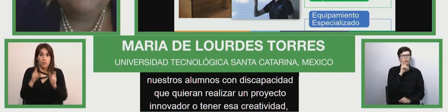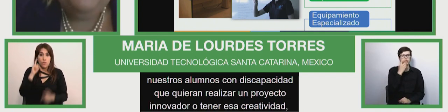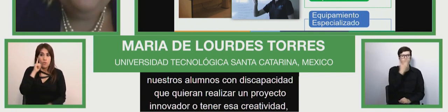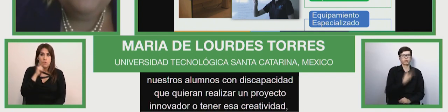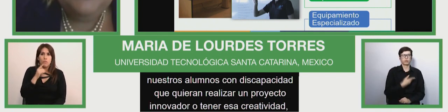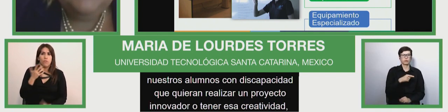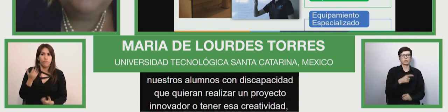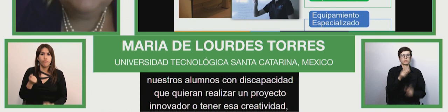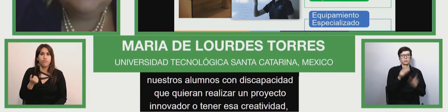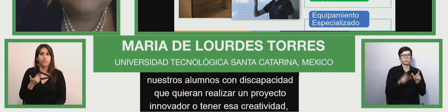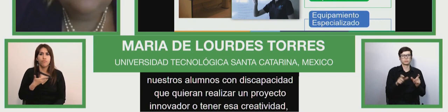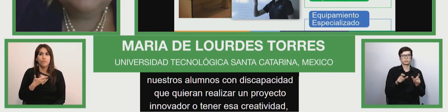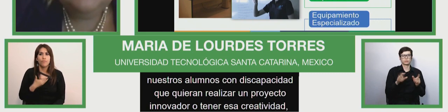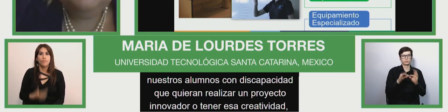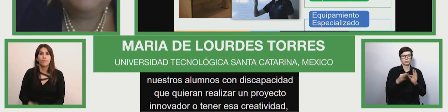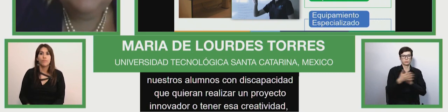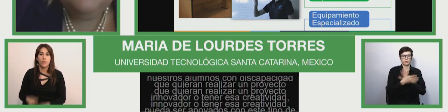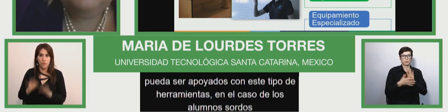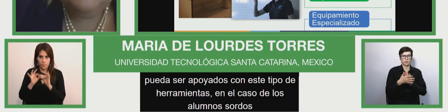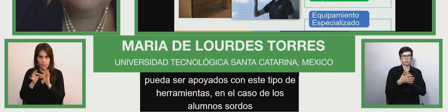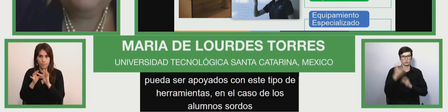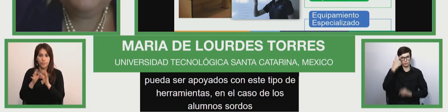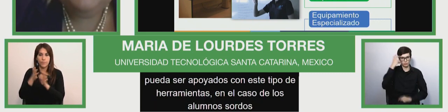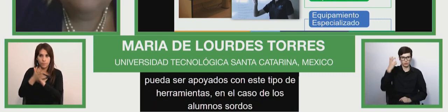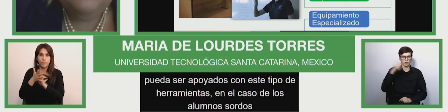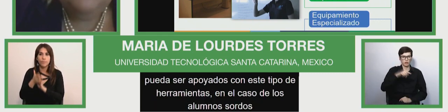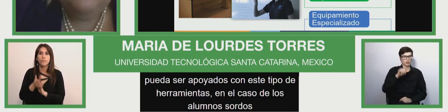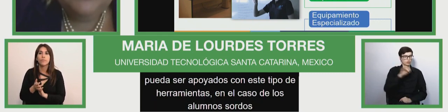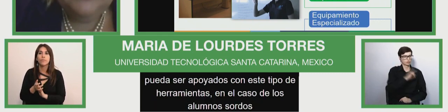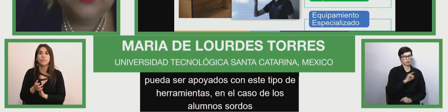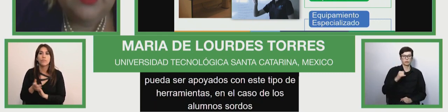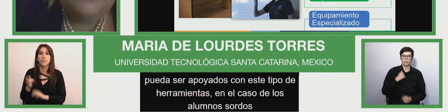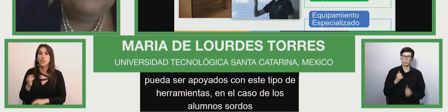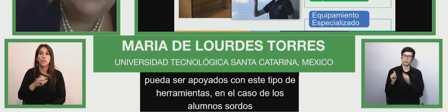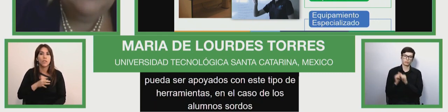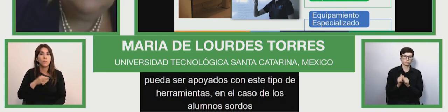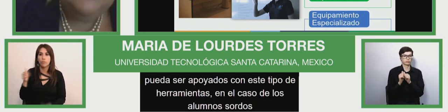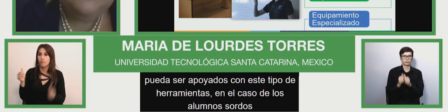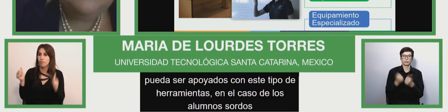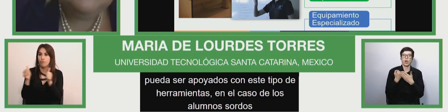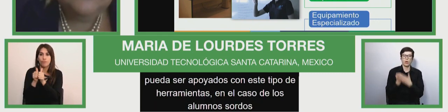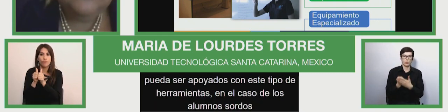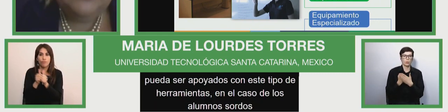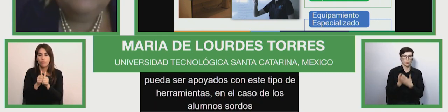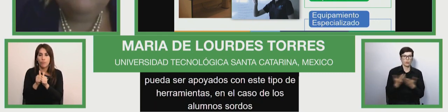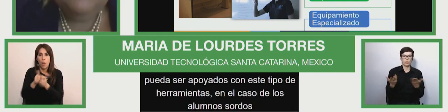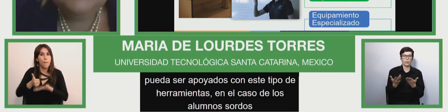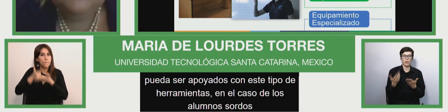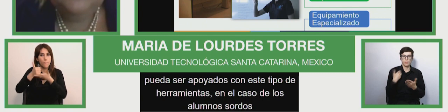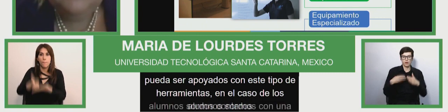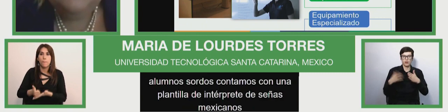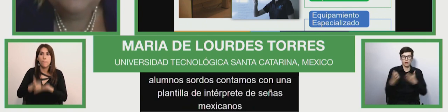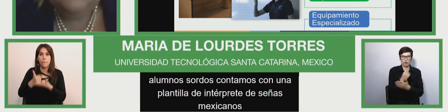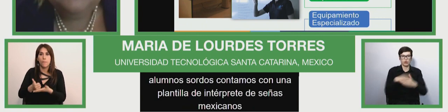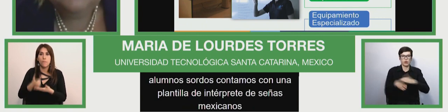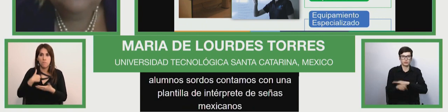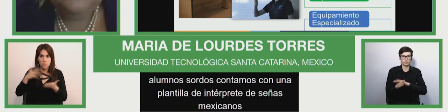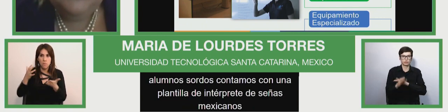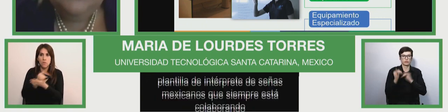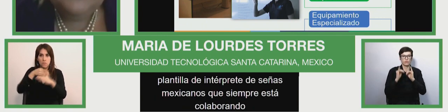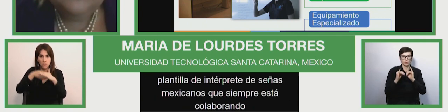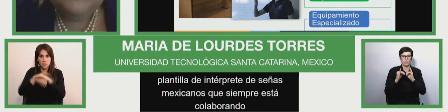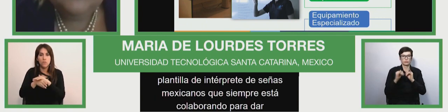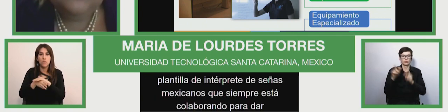creative moments of creativity and be supported by tools in the case of students deaf students who